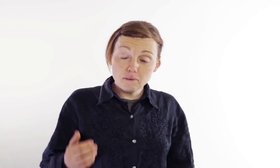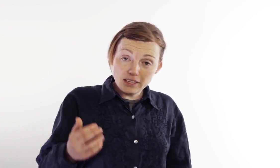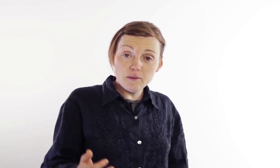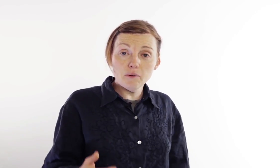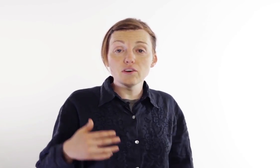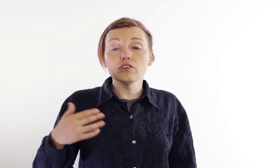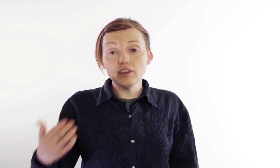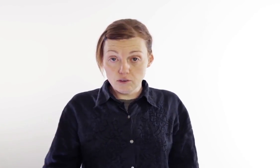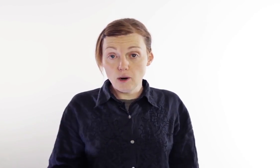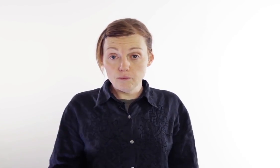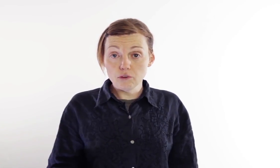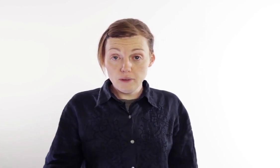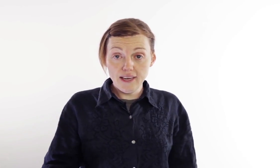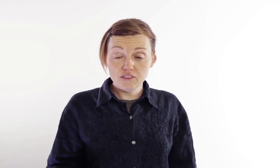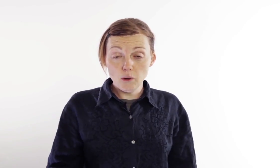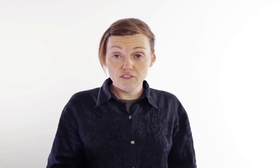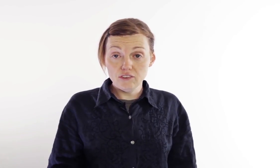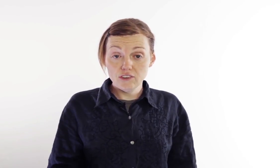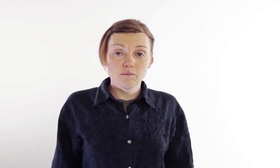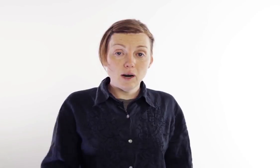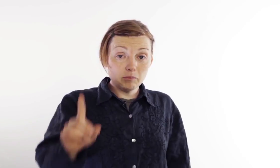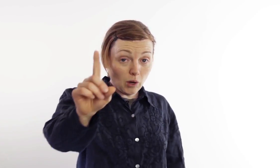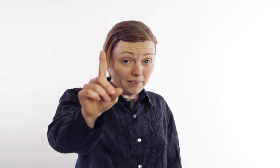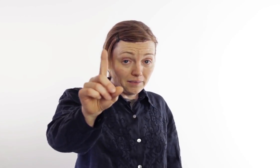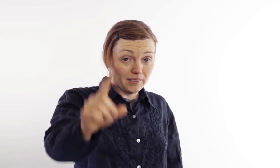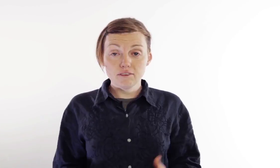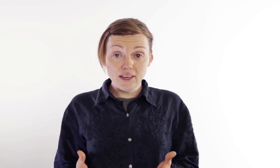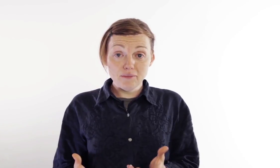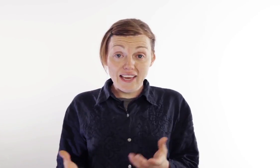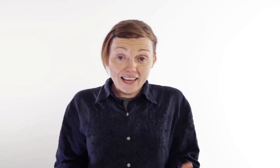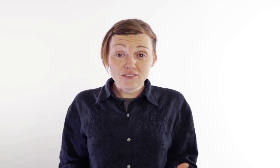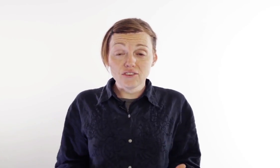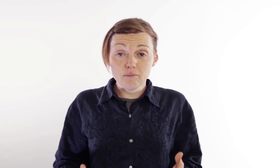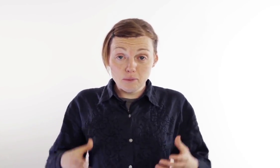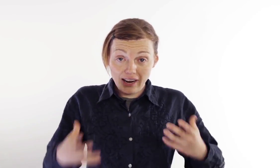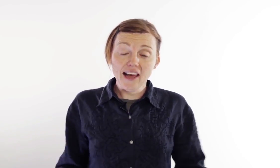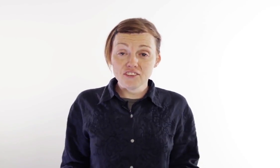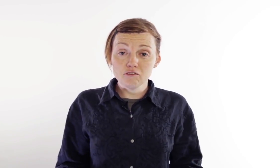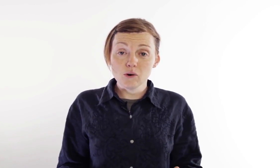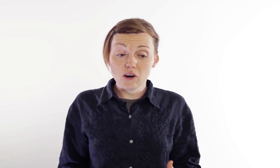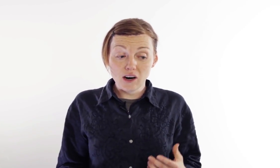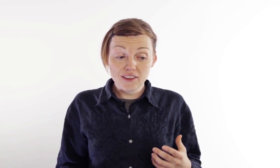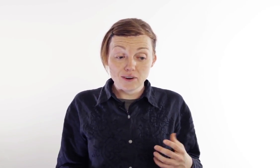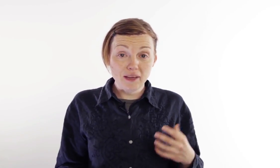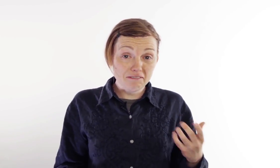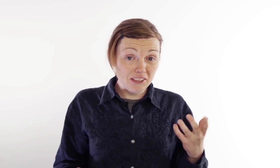for many people, there are several problems with being asked questions. Problem one. For them, the answers that people are asking for are either painfully